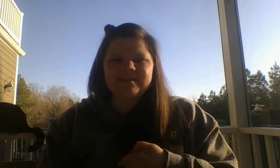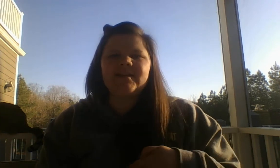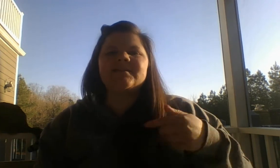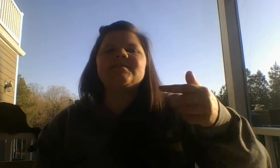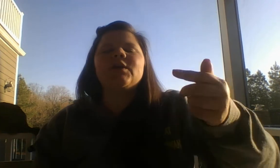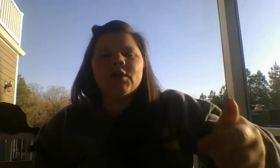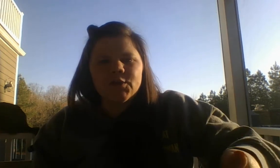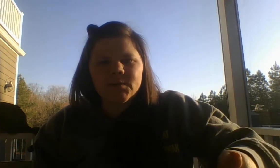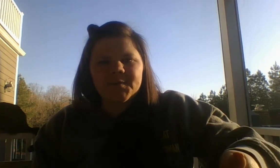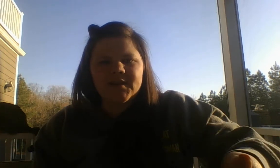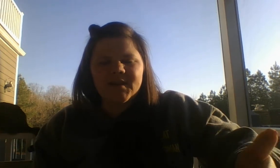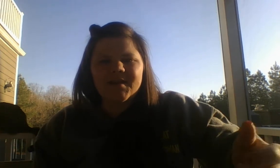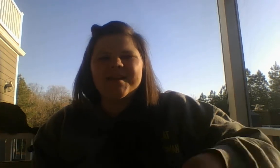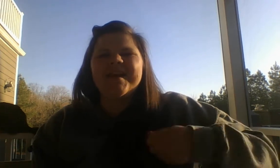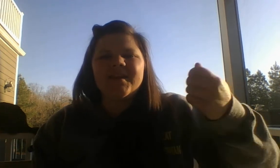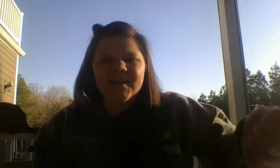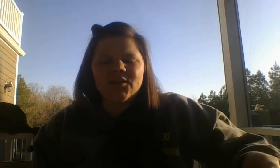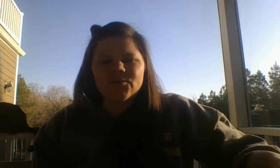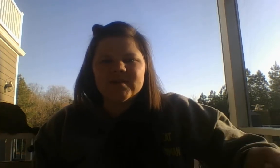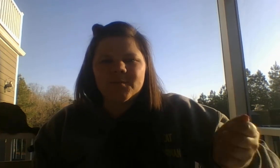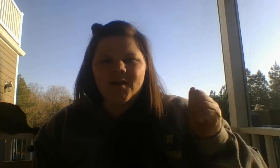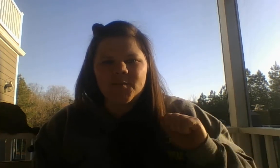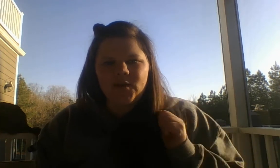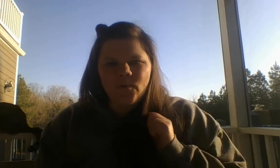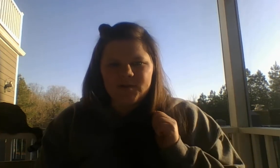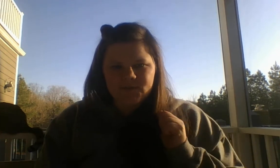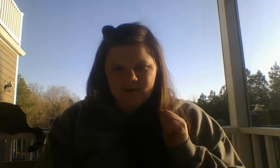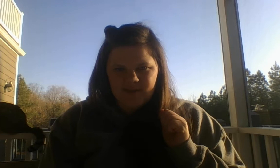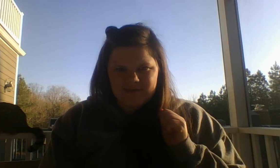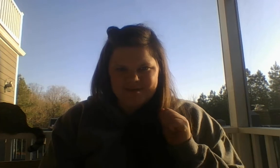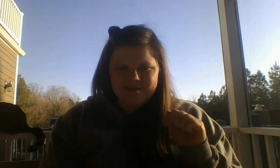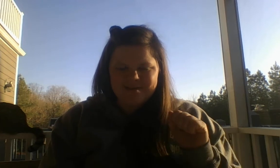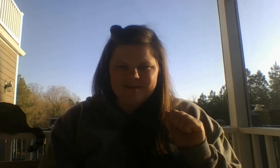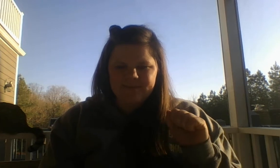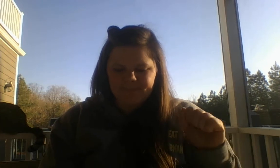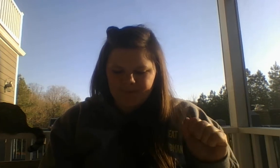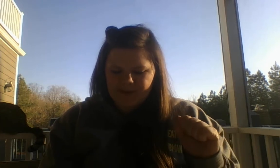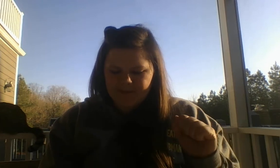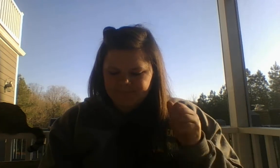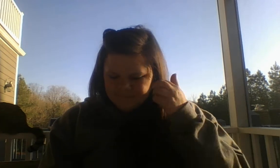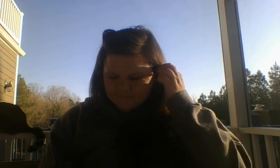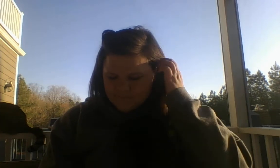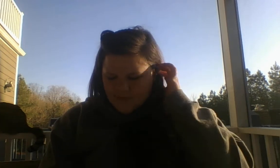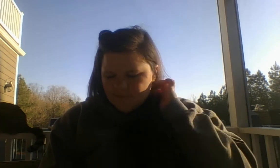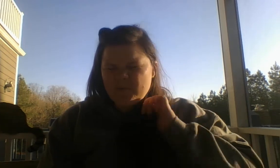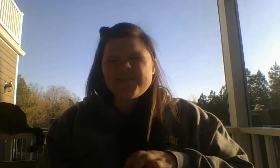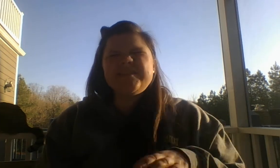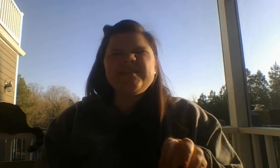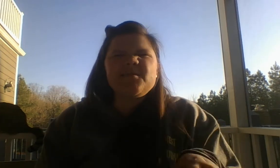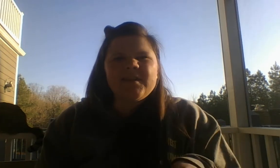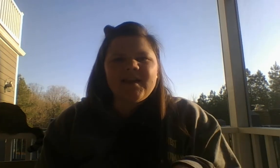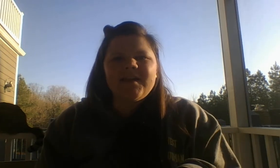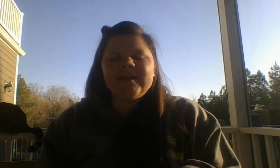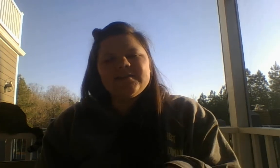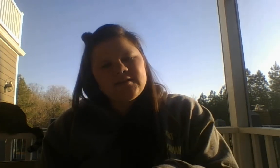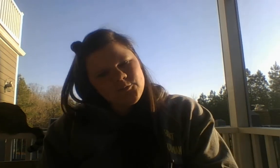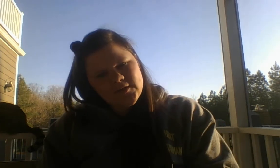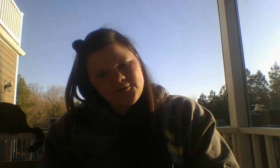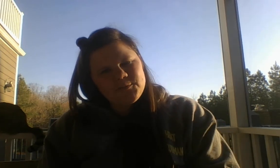a sentence, you repeat it, and then you tell me how many words were in that sentence. Okay. Remember, this is something that some reading groups